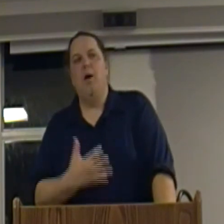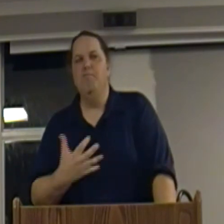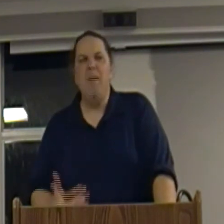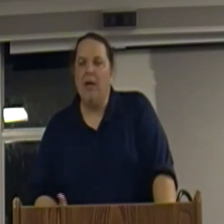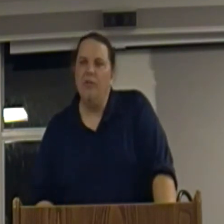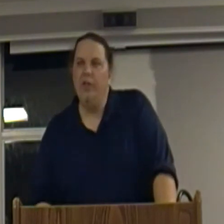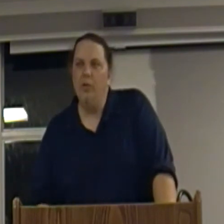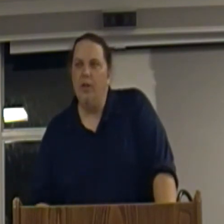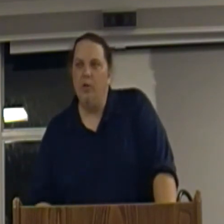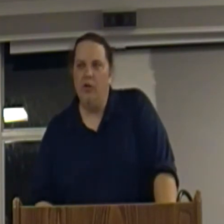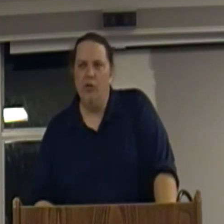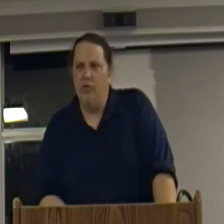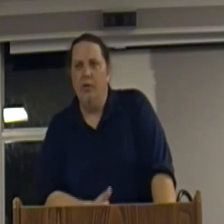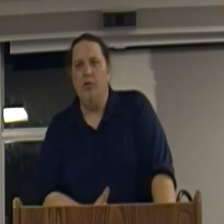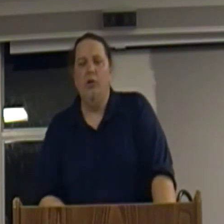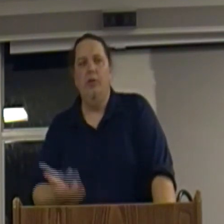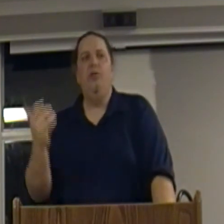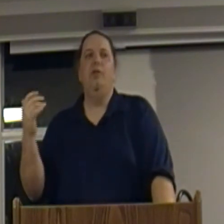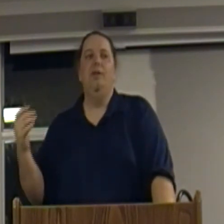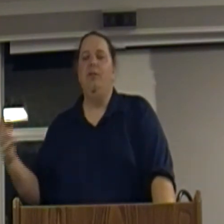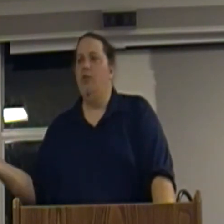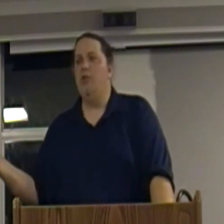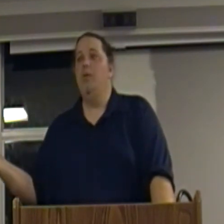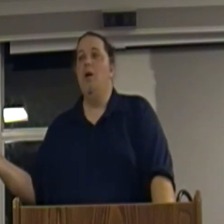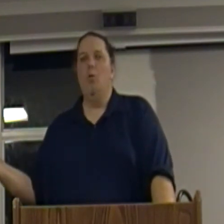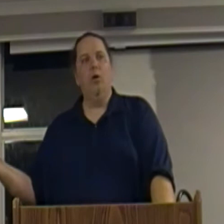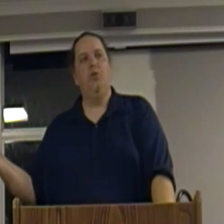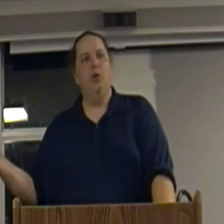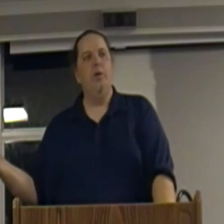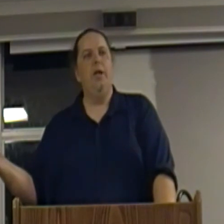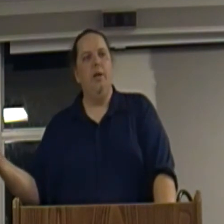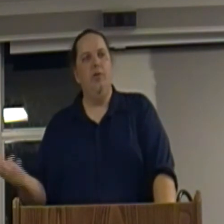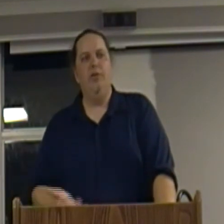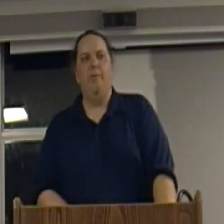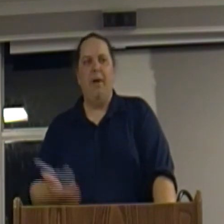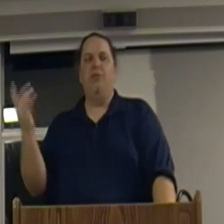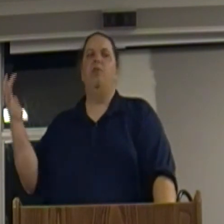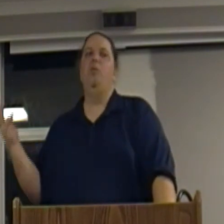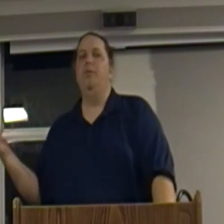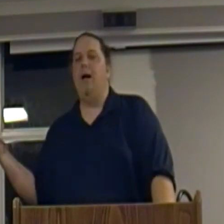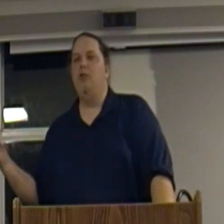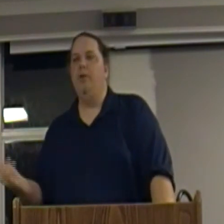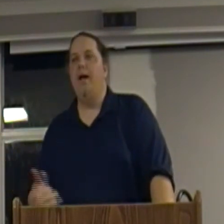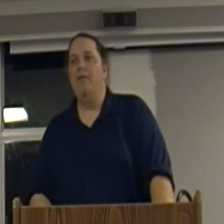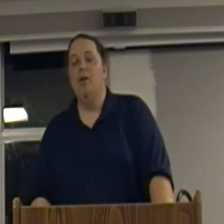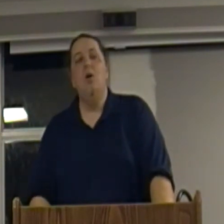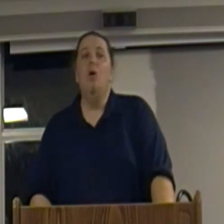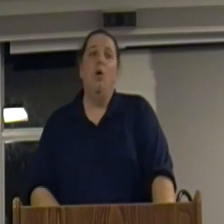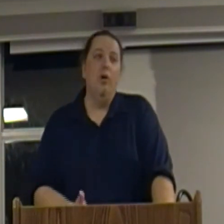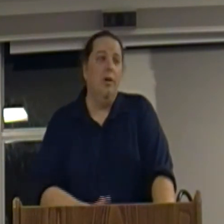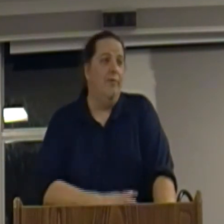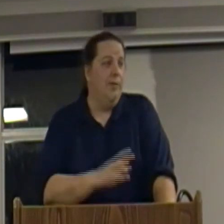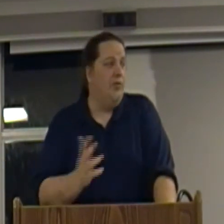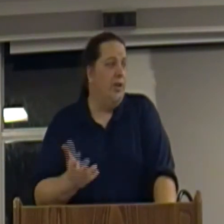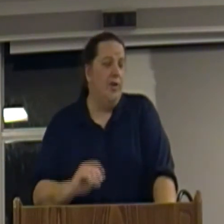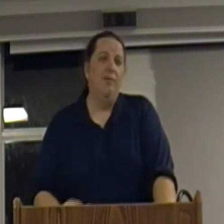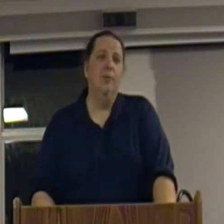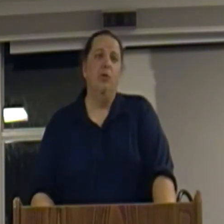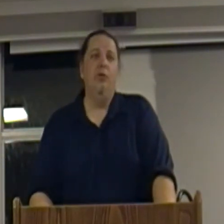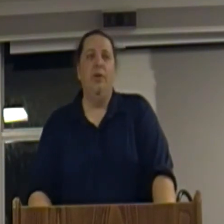are massively greedy creatures, and so this system works for greed, and so it's the best system we could possibly have. Or you're on the flip side, you have liberals who